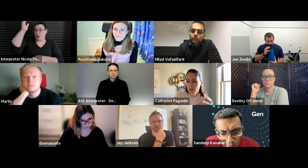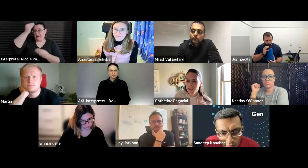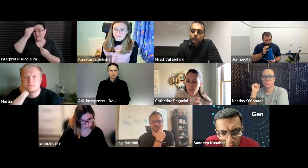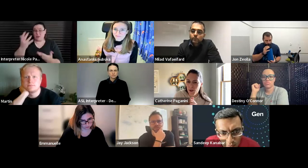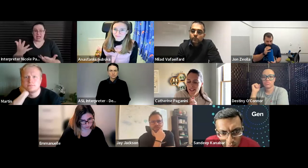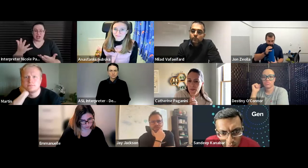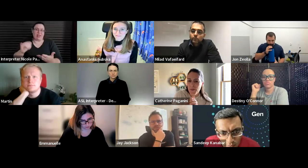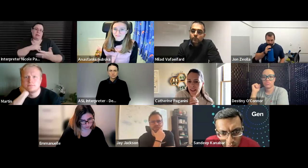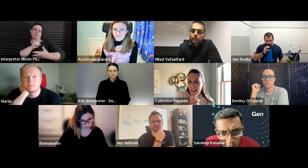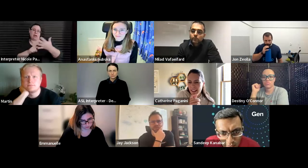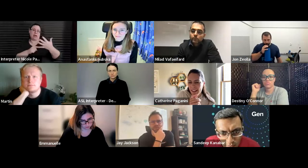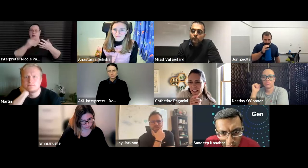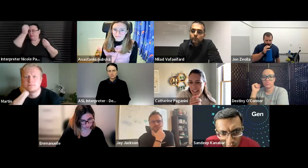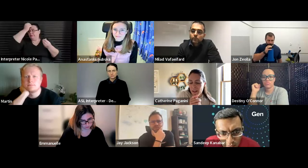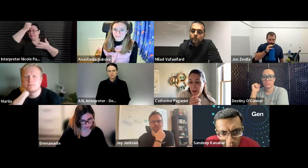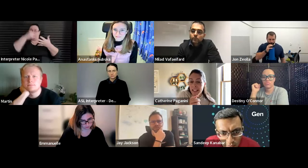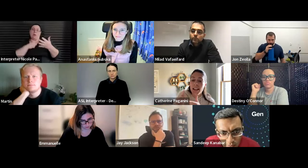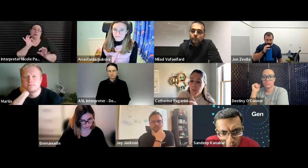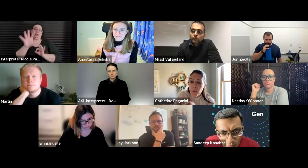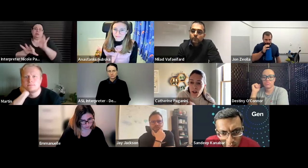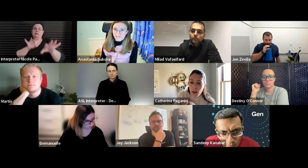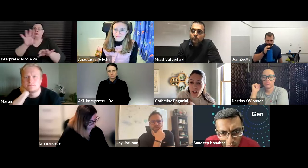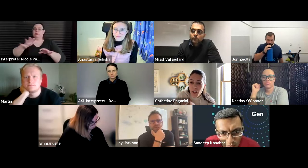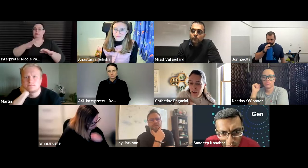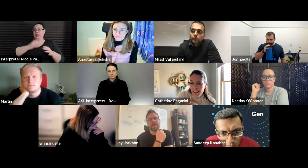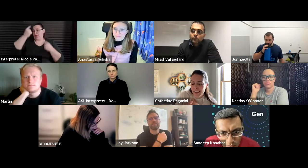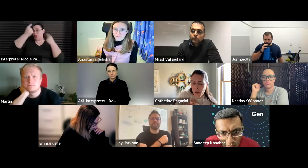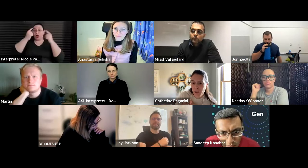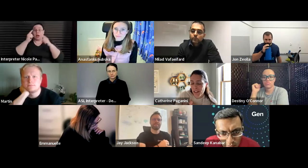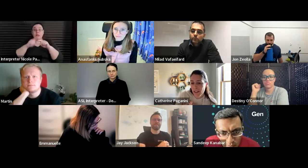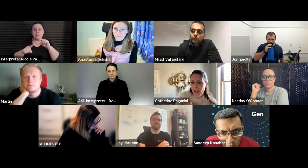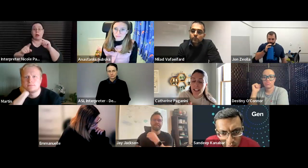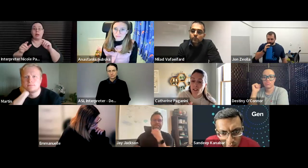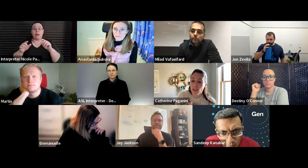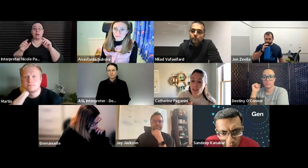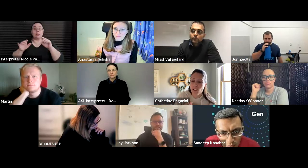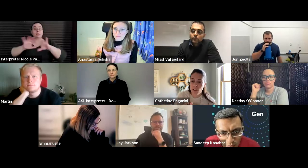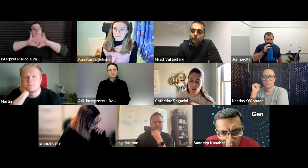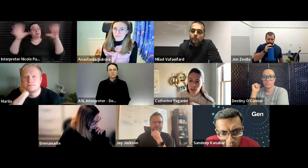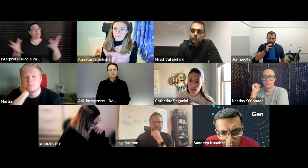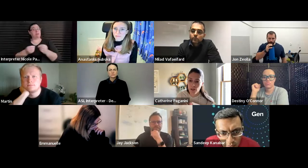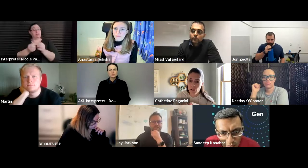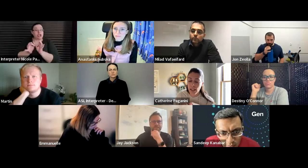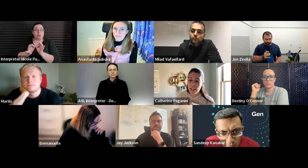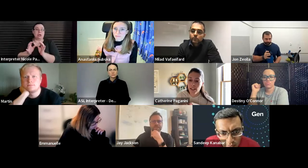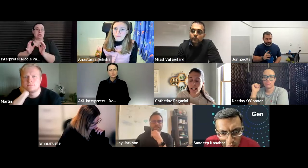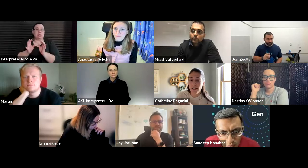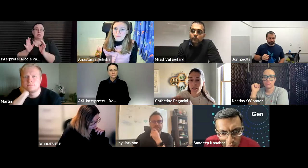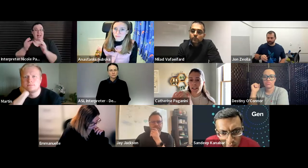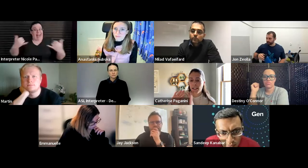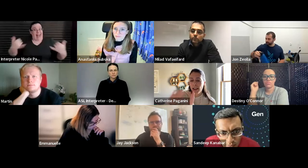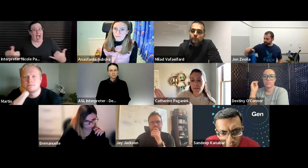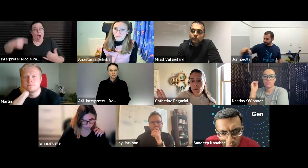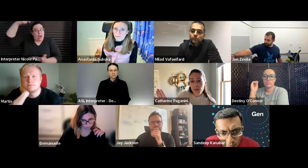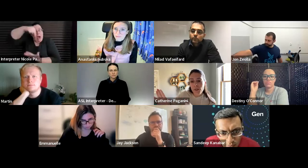kind of my concerns and i just wanted to voice them uh and but the number of uh interpreters and everything that's not something we need to figure out now